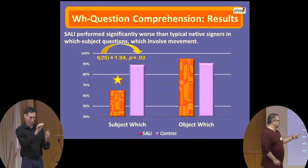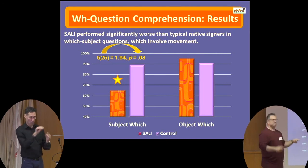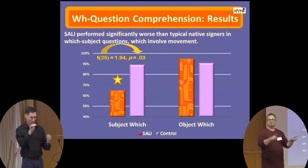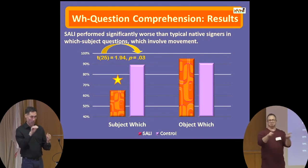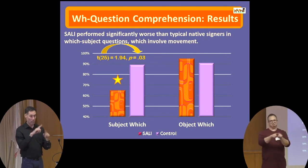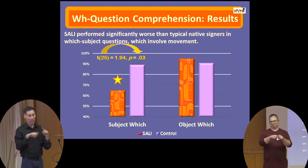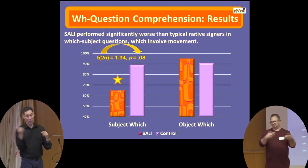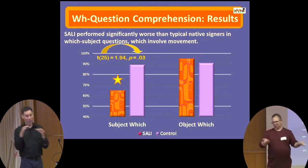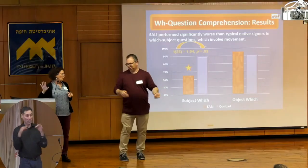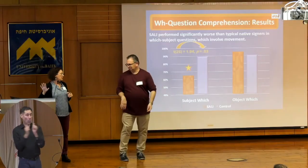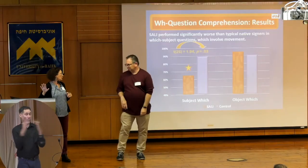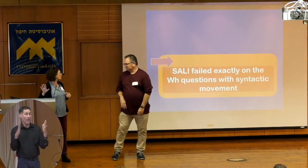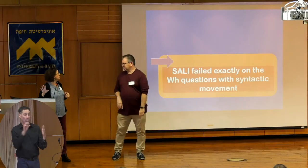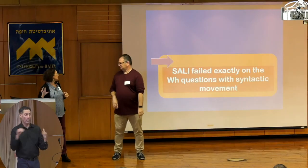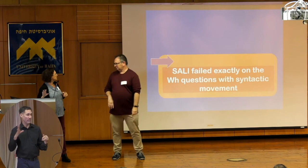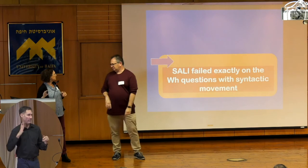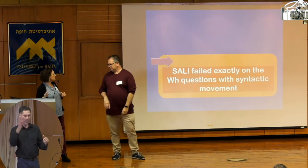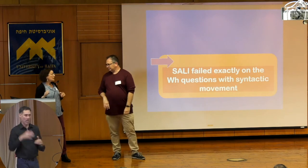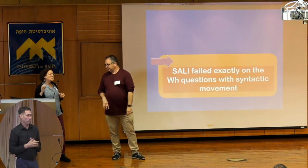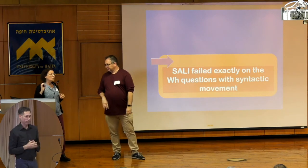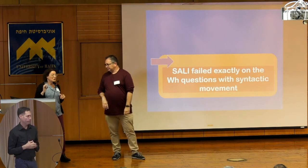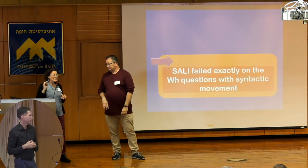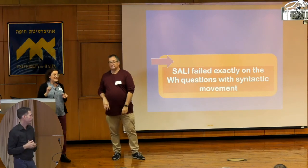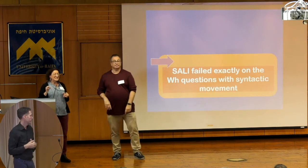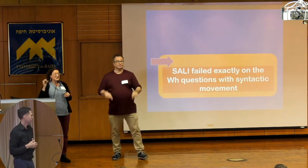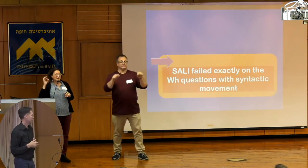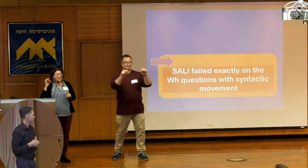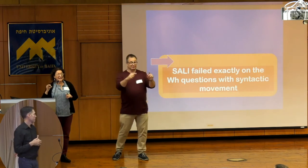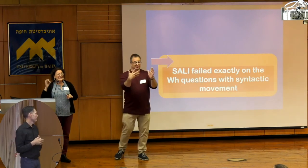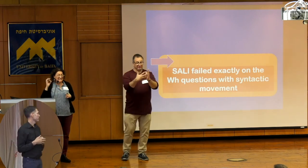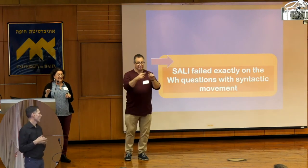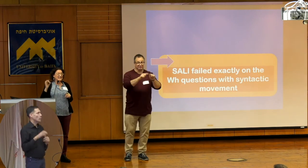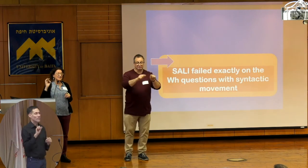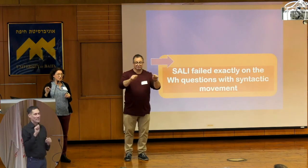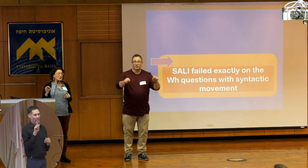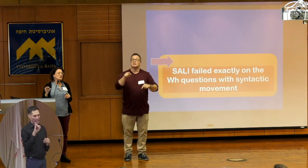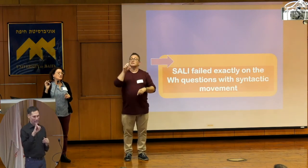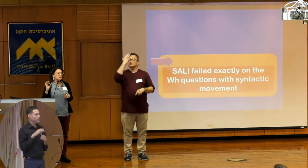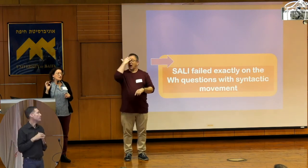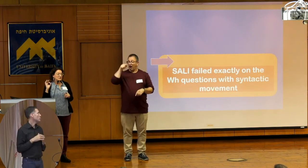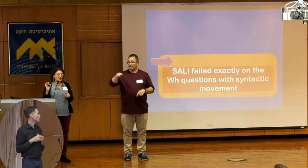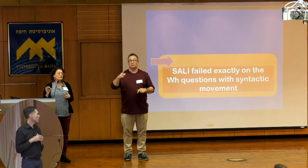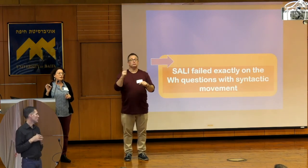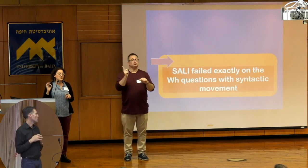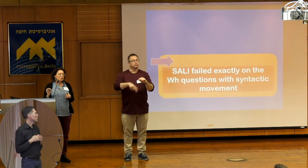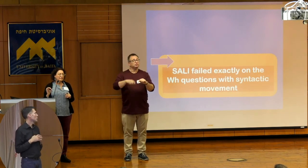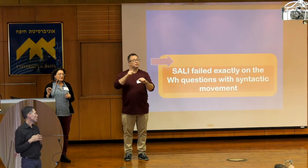in the structure without movement. So what we see is that she failed exactly in the structure that involves movement,